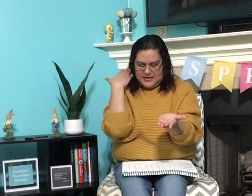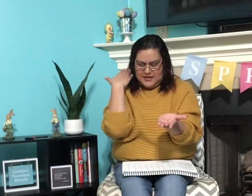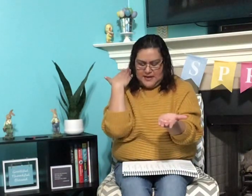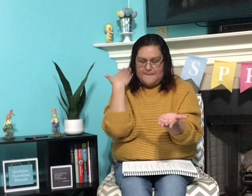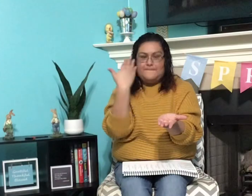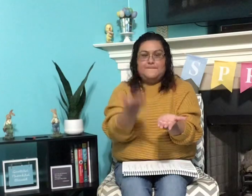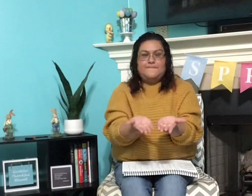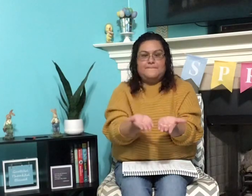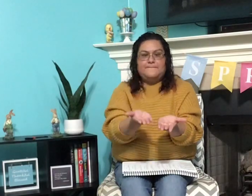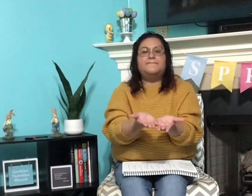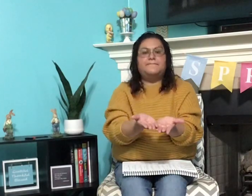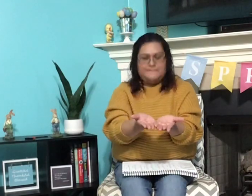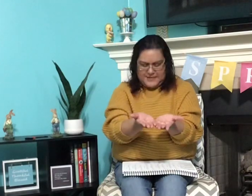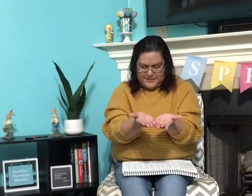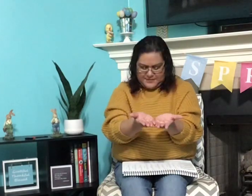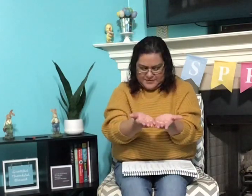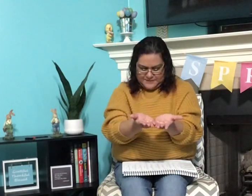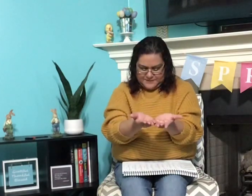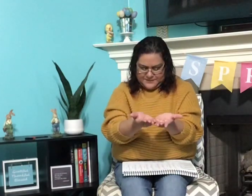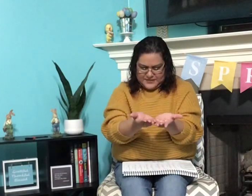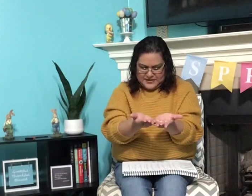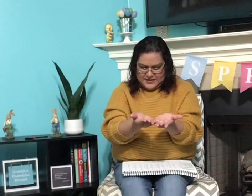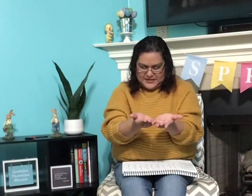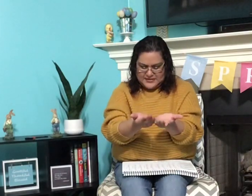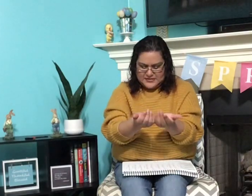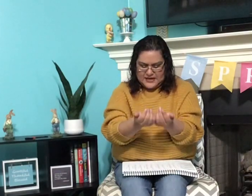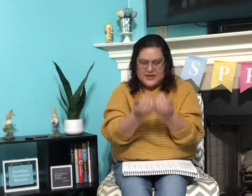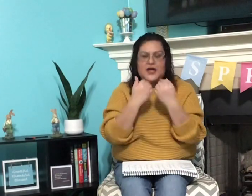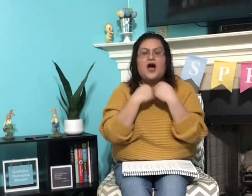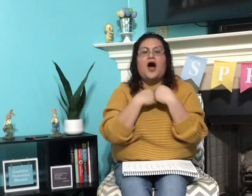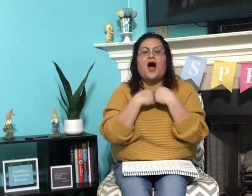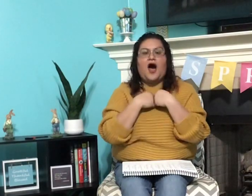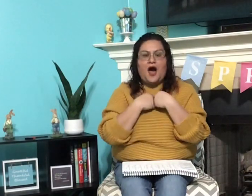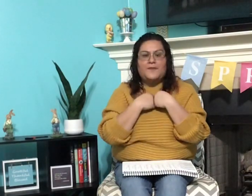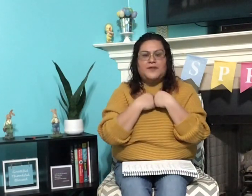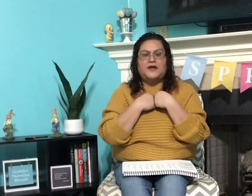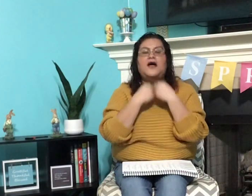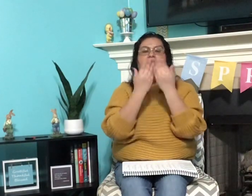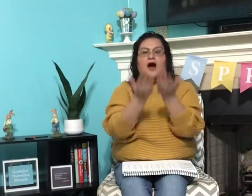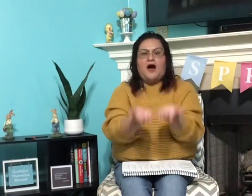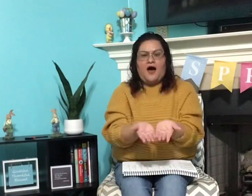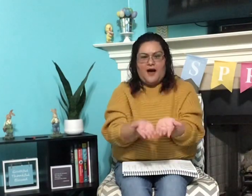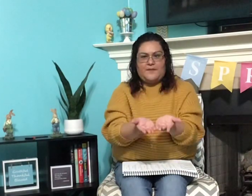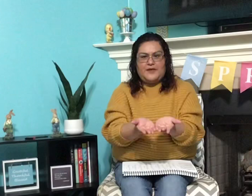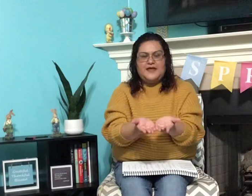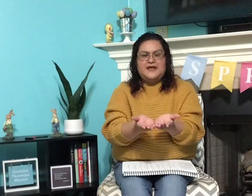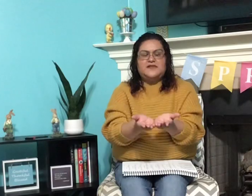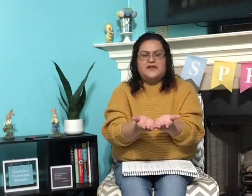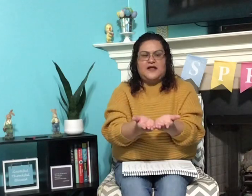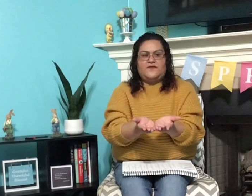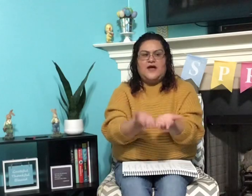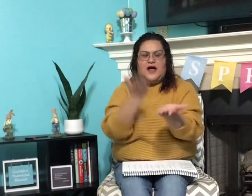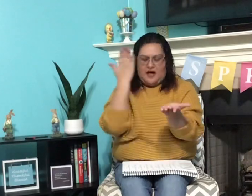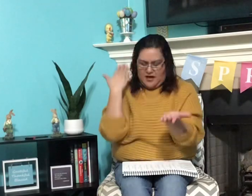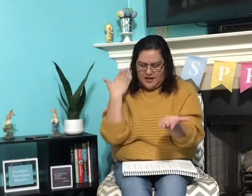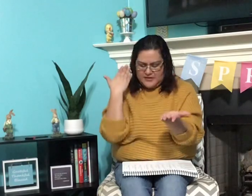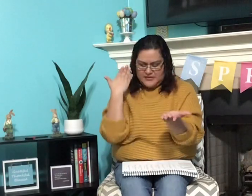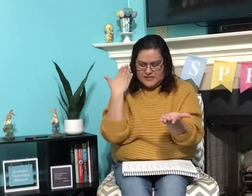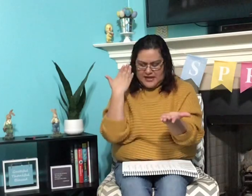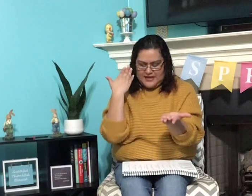n, mip. Okay, say hop, hop, instead of h, say